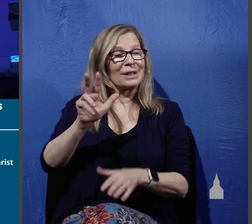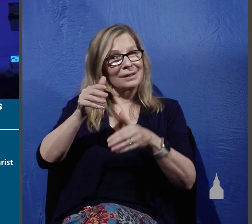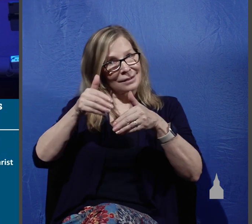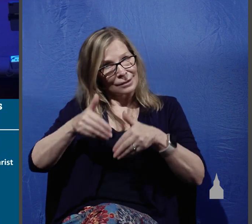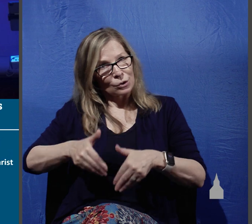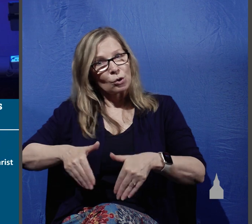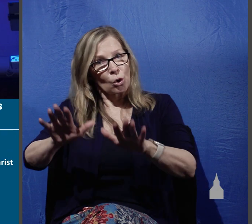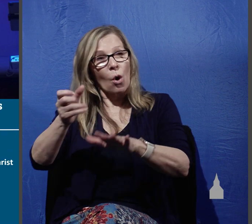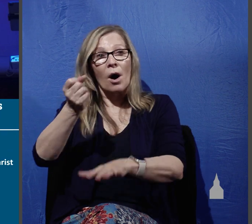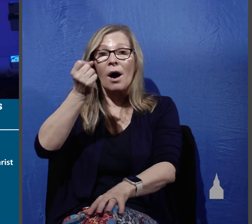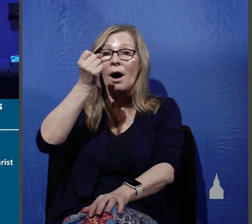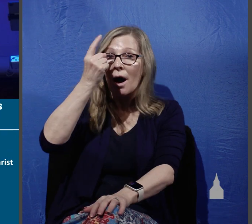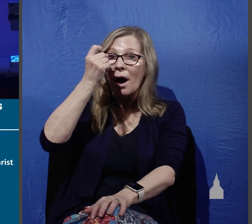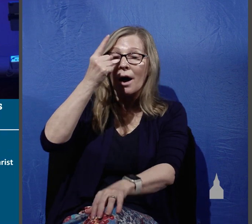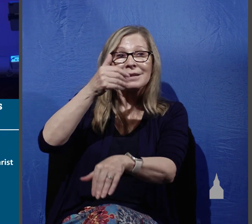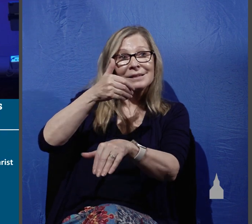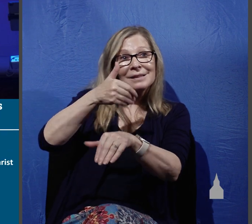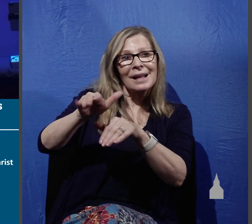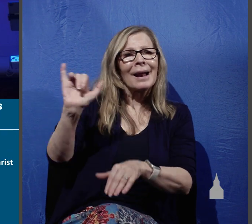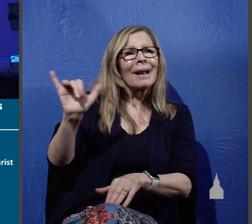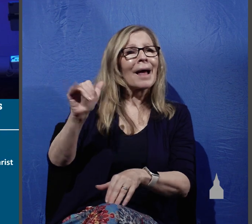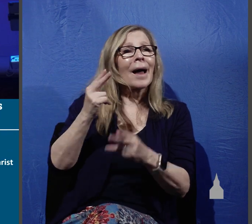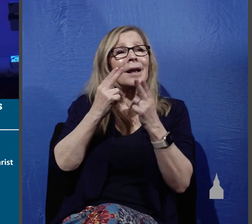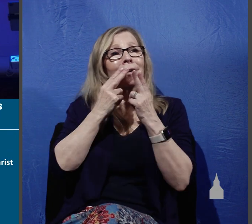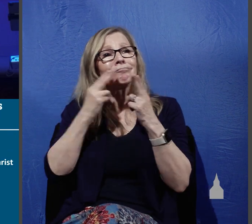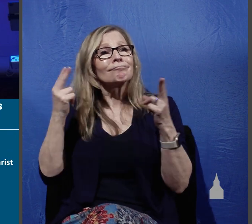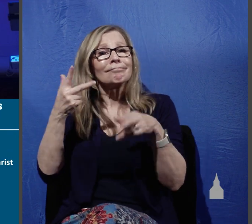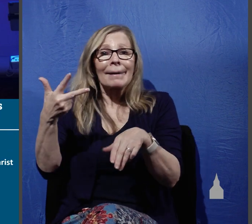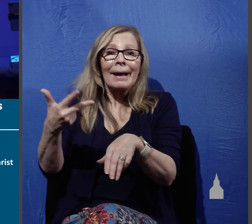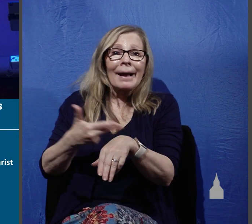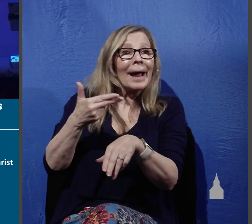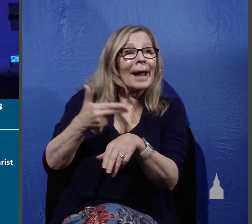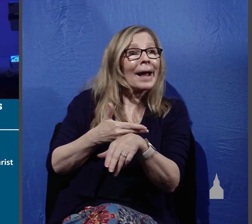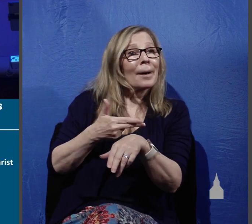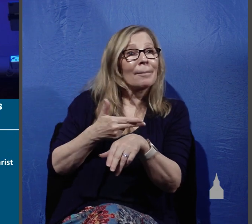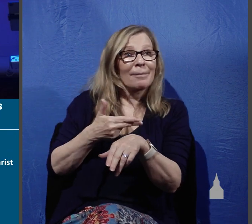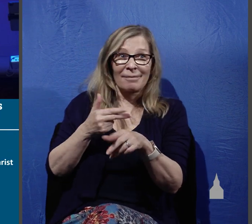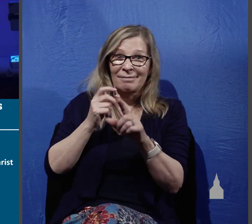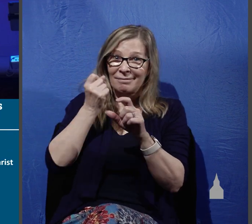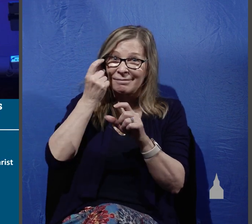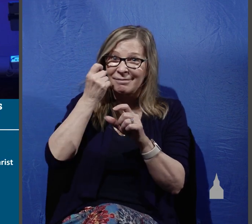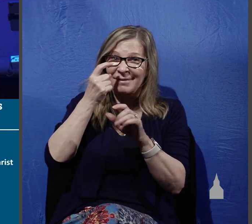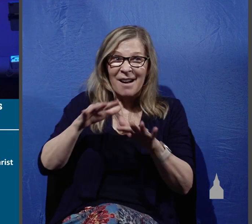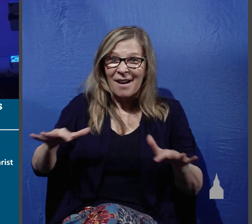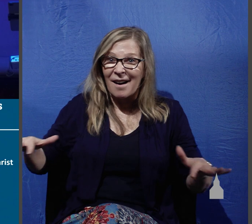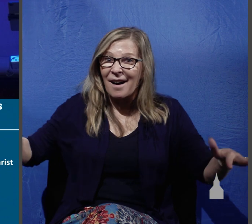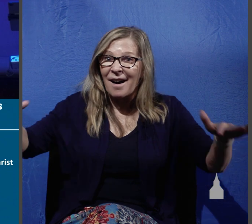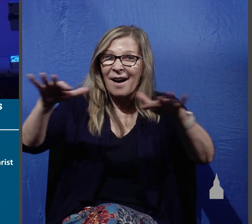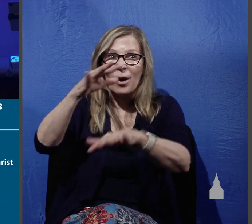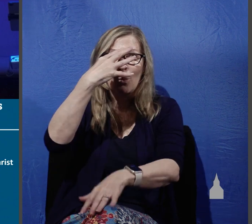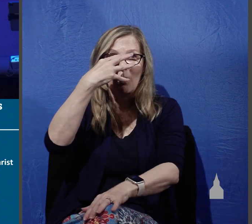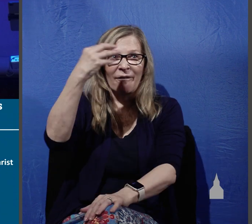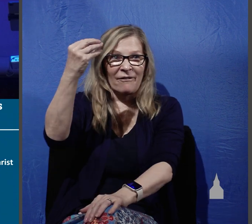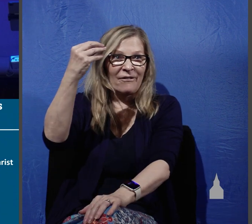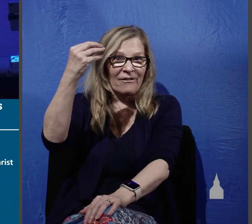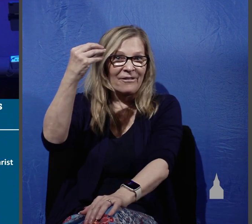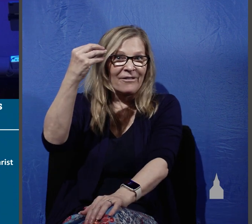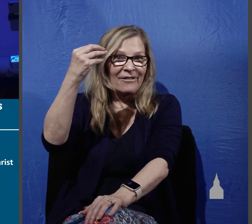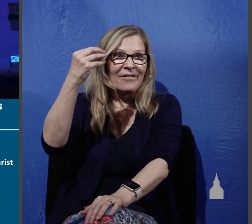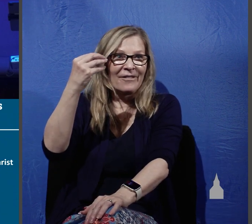I send you out as lambs in the midst of wolves having just told them to pray for more kingdom